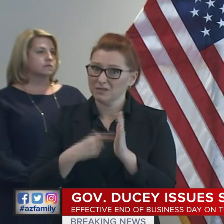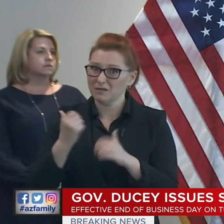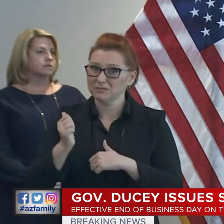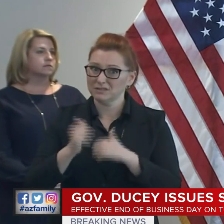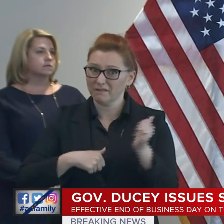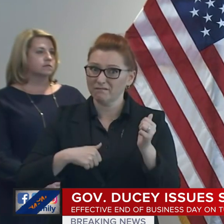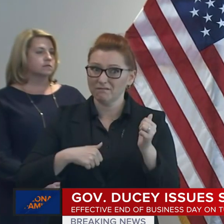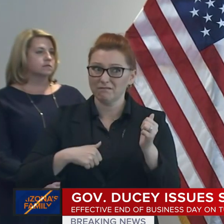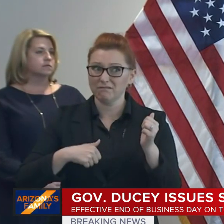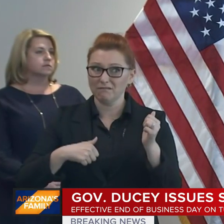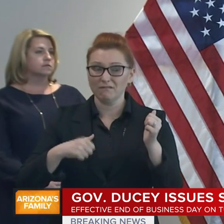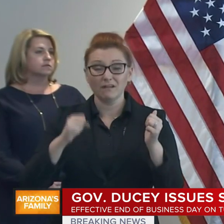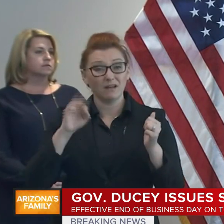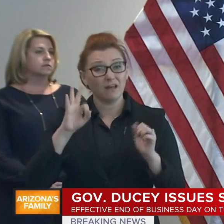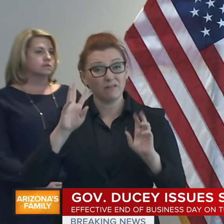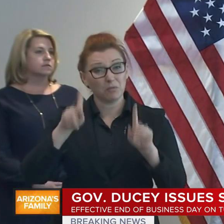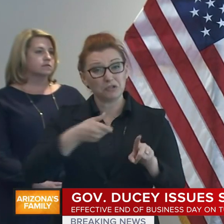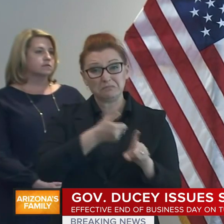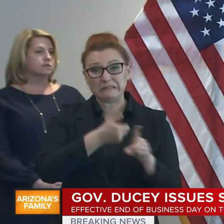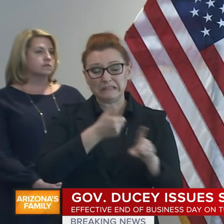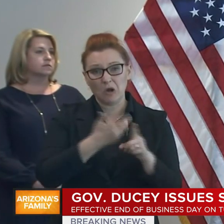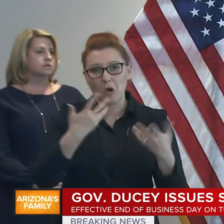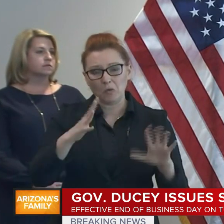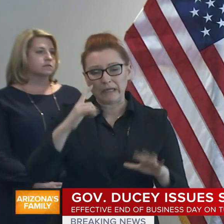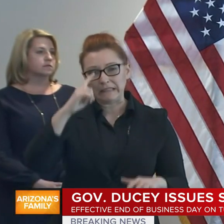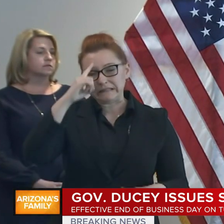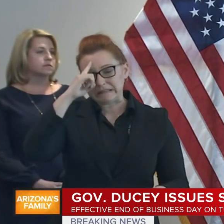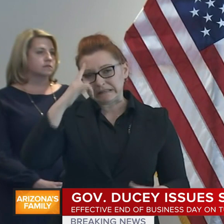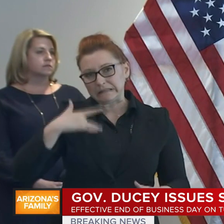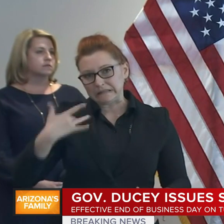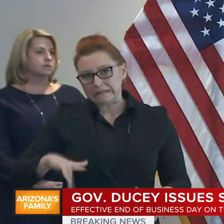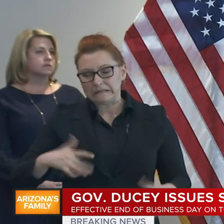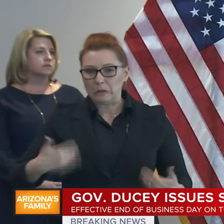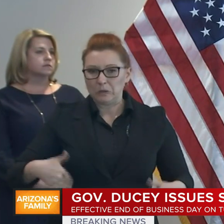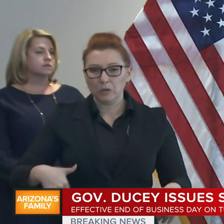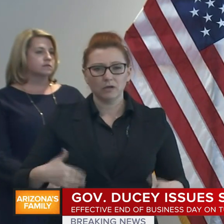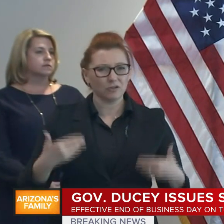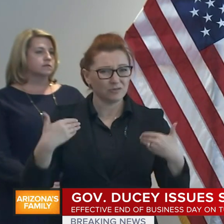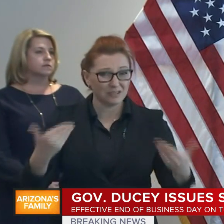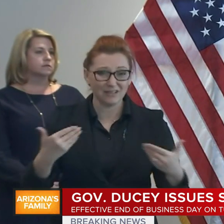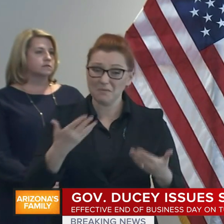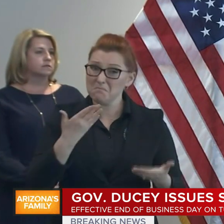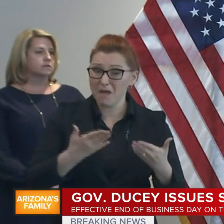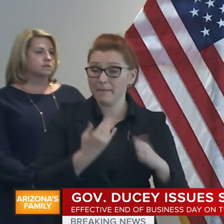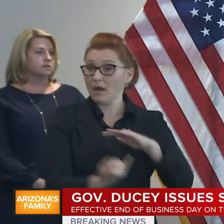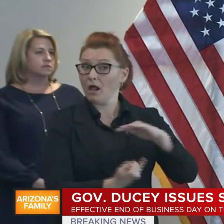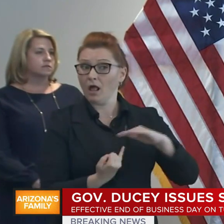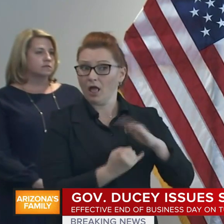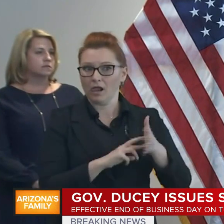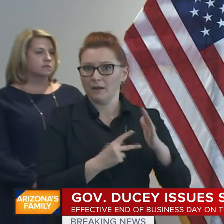mentally fragile. So let's use the technologies that we have. Let's FaceTime people.